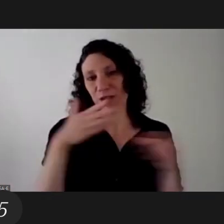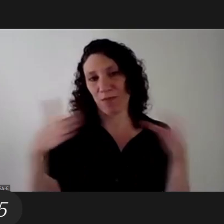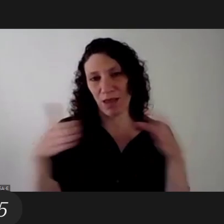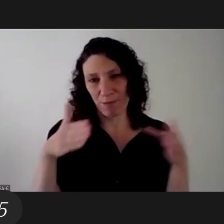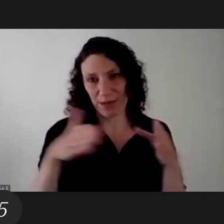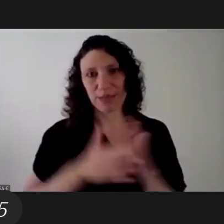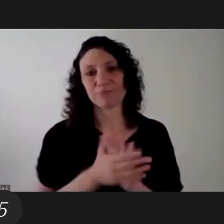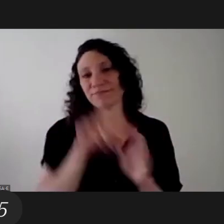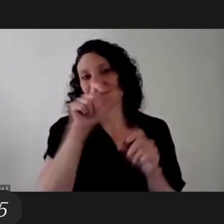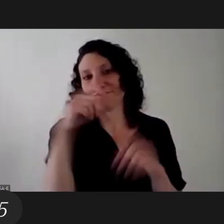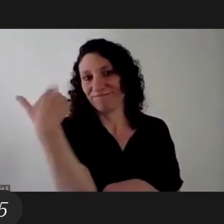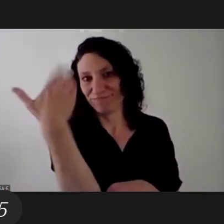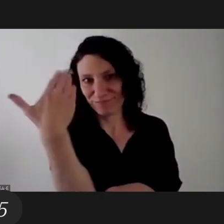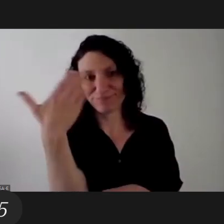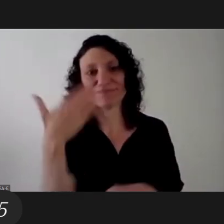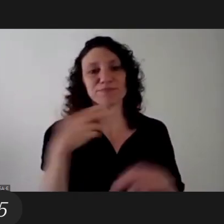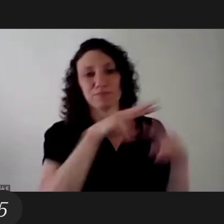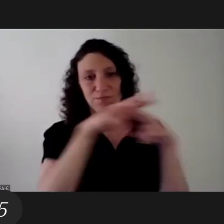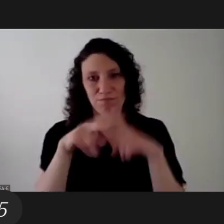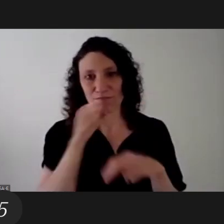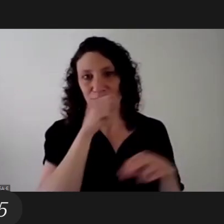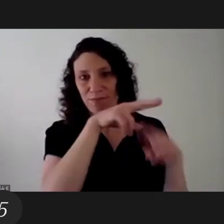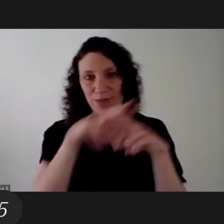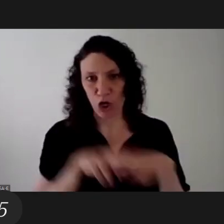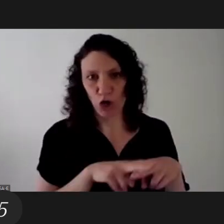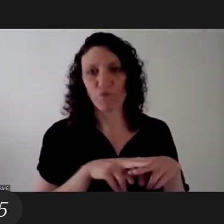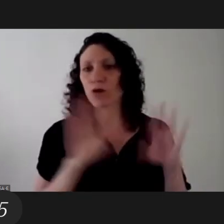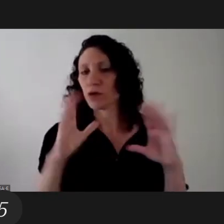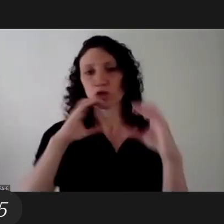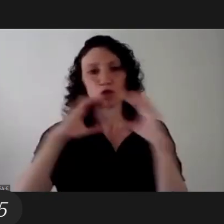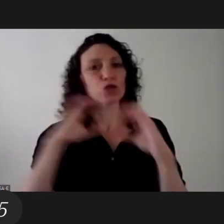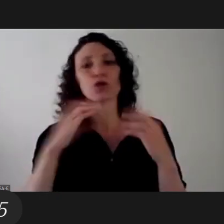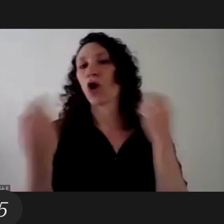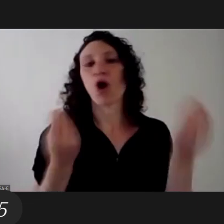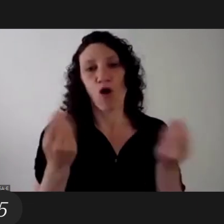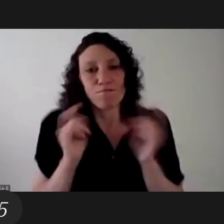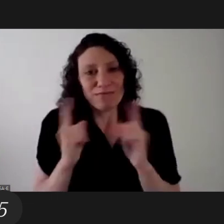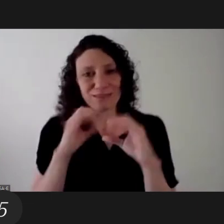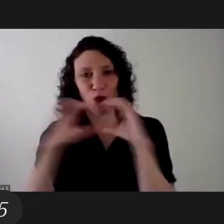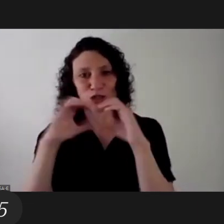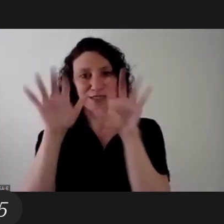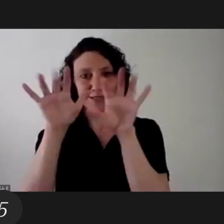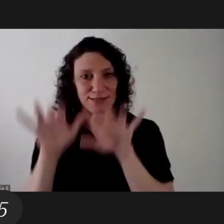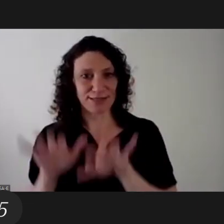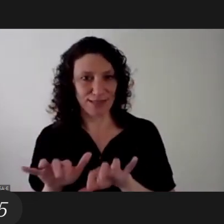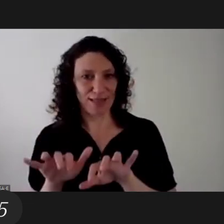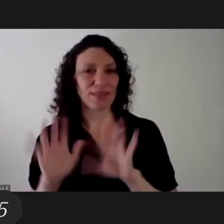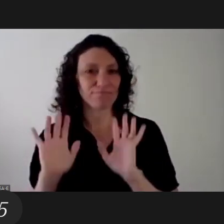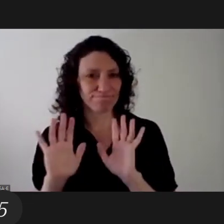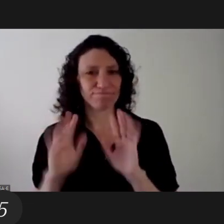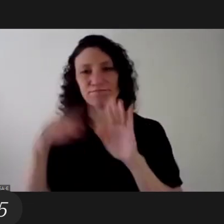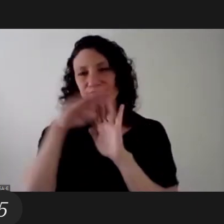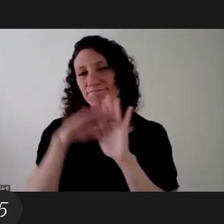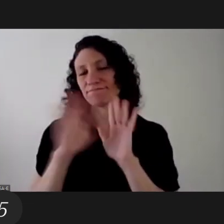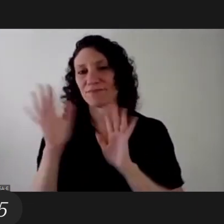during this first part this first part are the lectures the interventions and i suggest we communicate through the